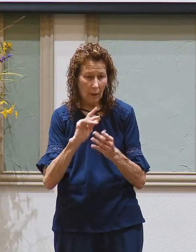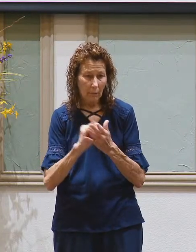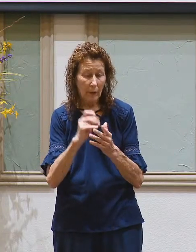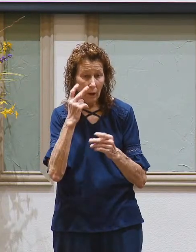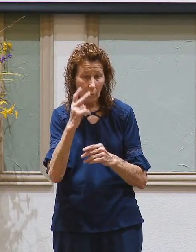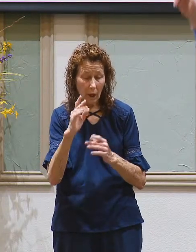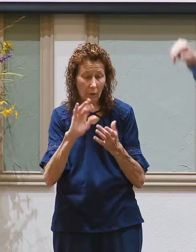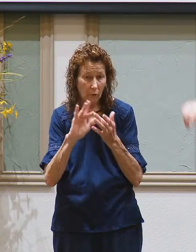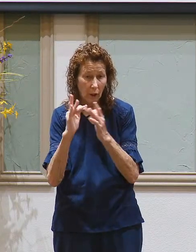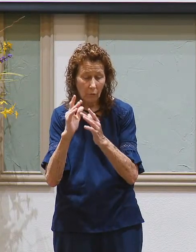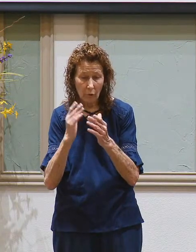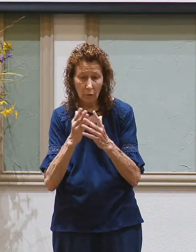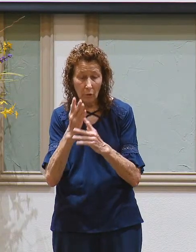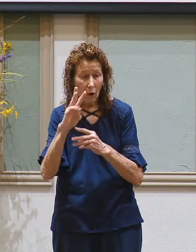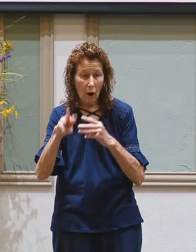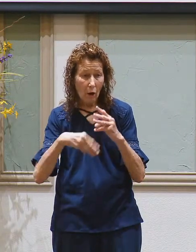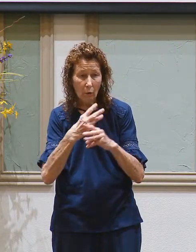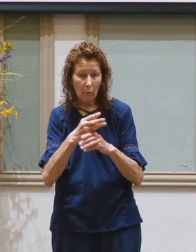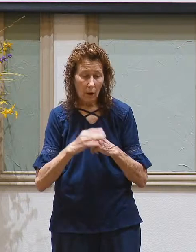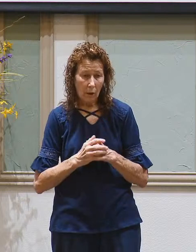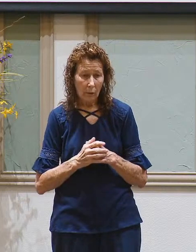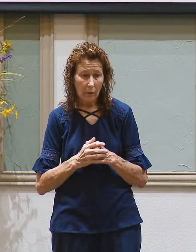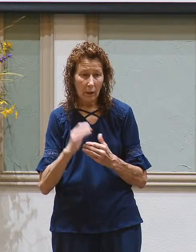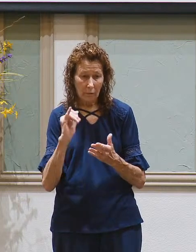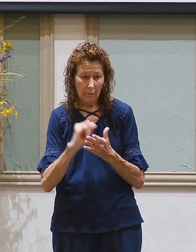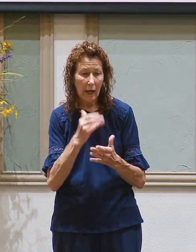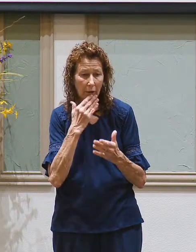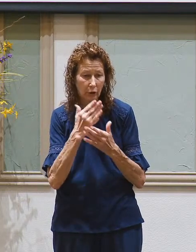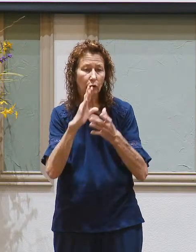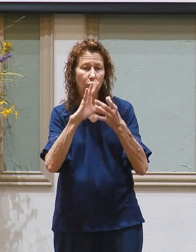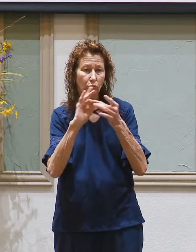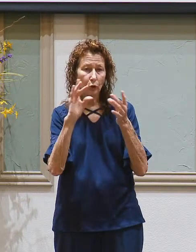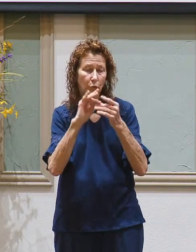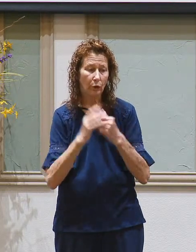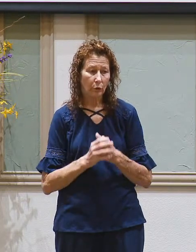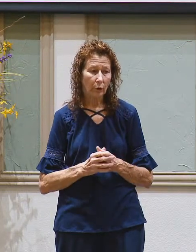watching around the globe that's good news